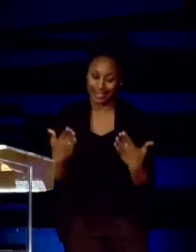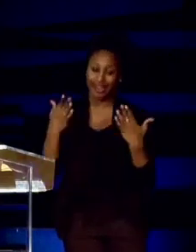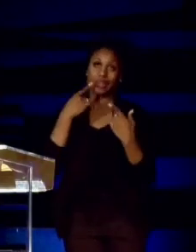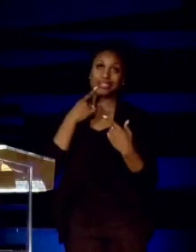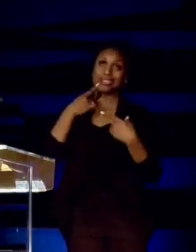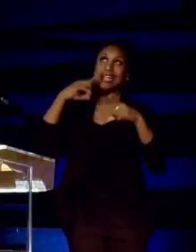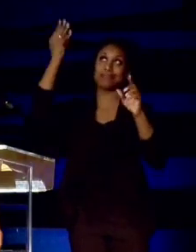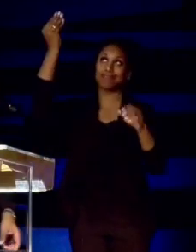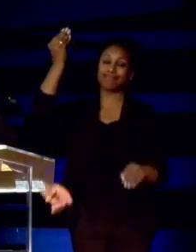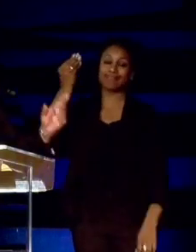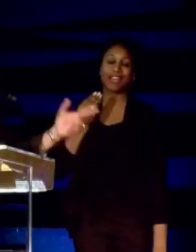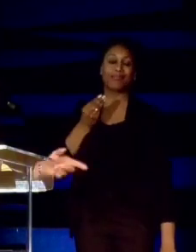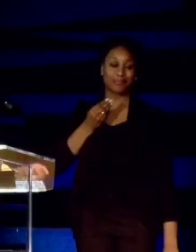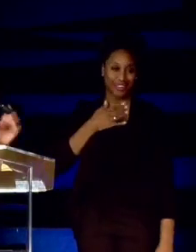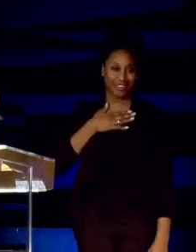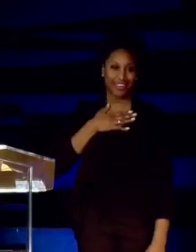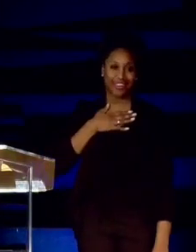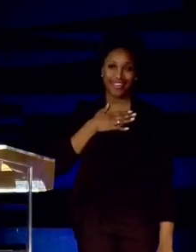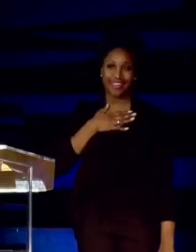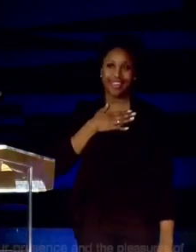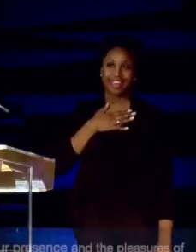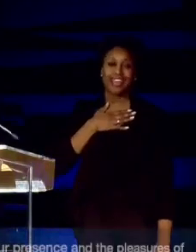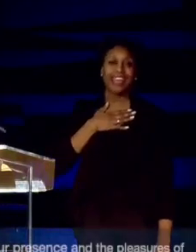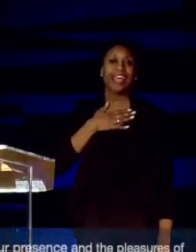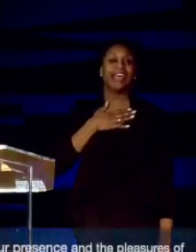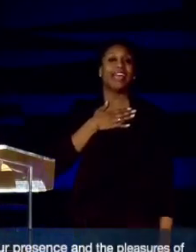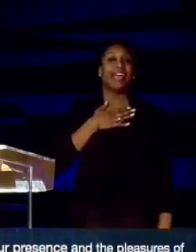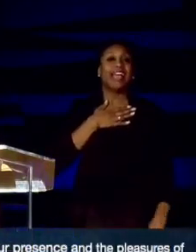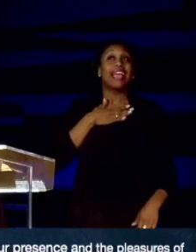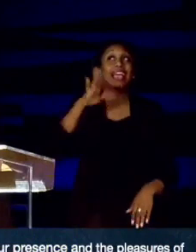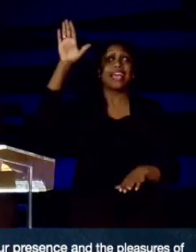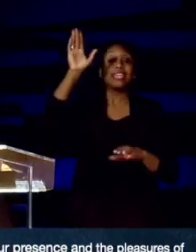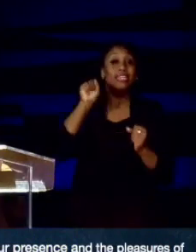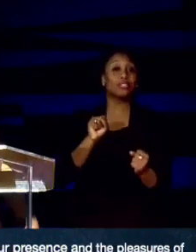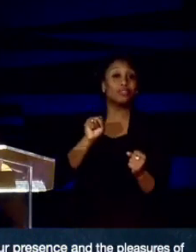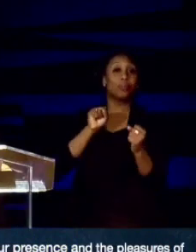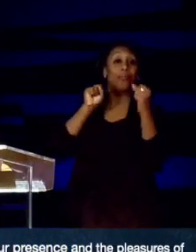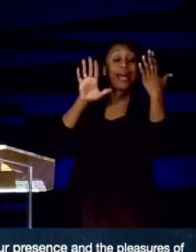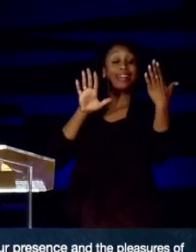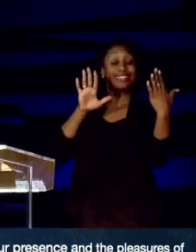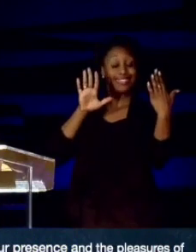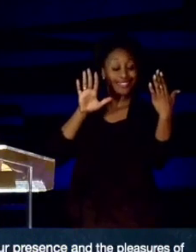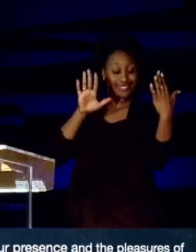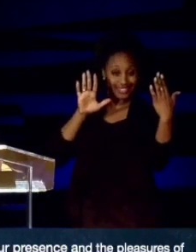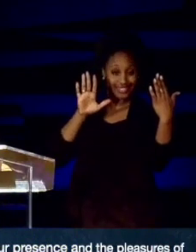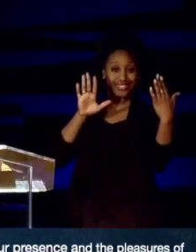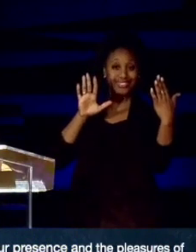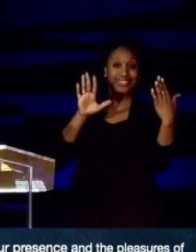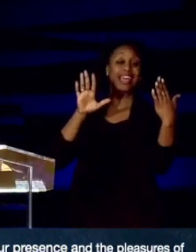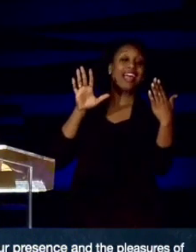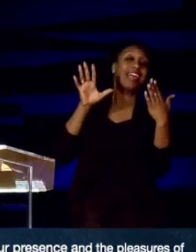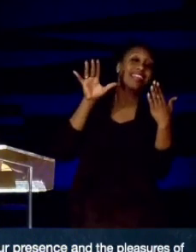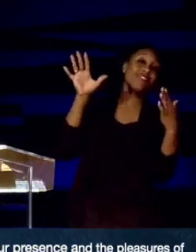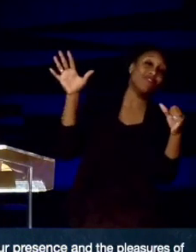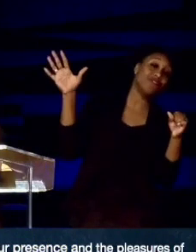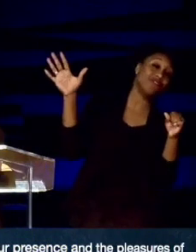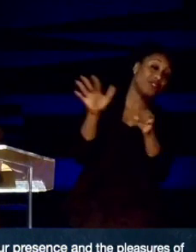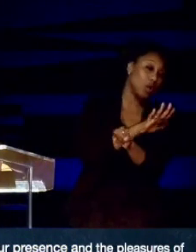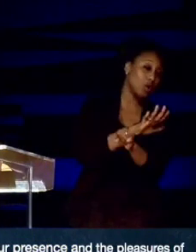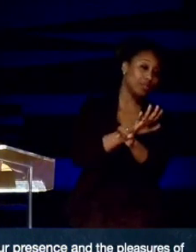Psalm number 16, verse number 11. In his presence is the fullness